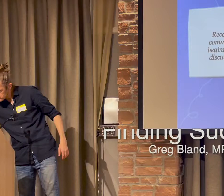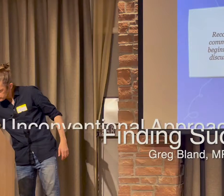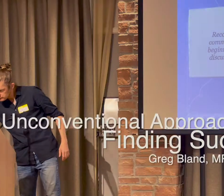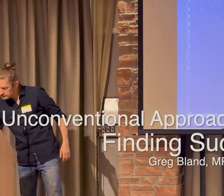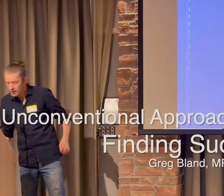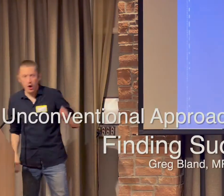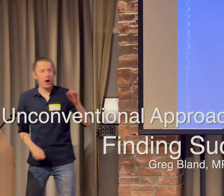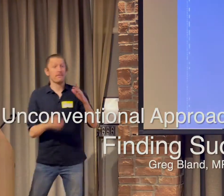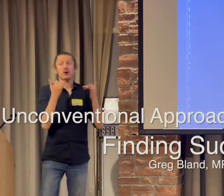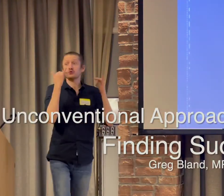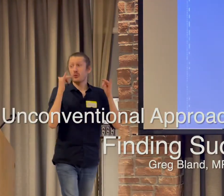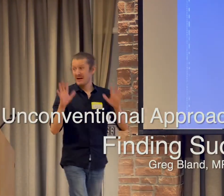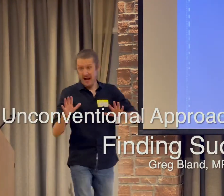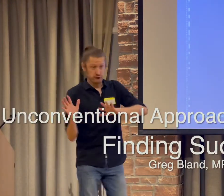without that caveat.